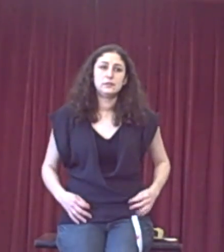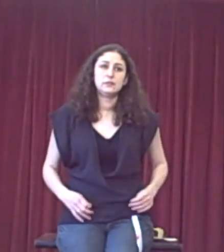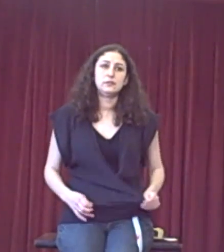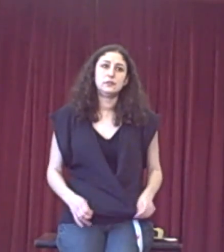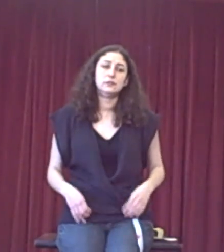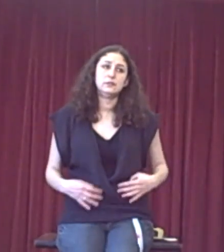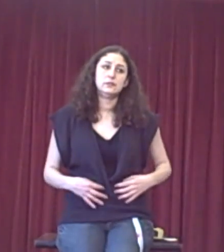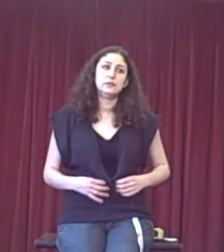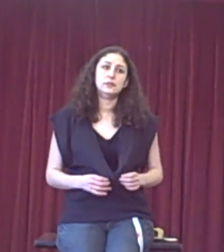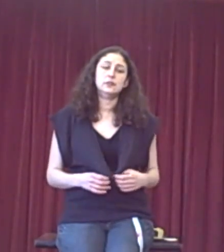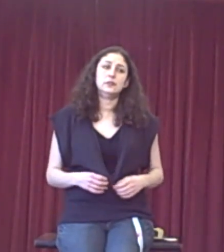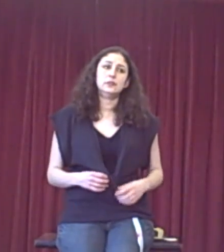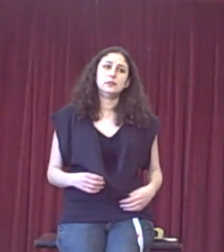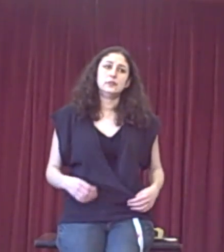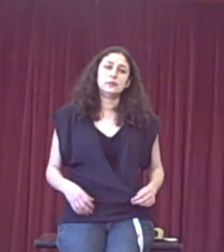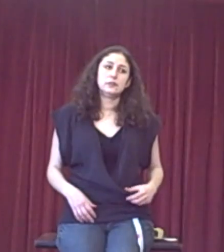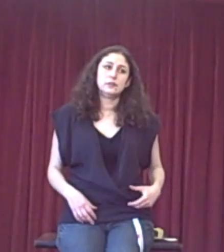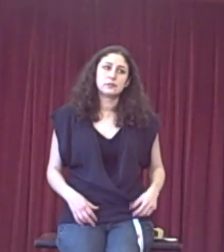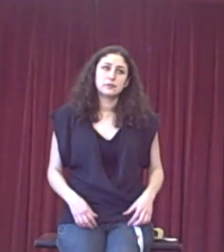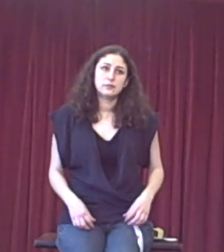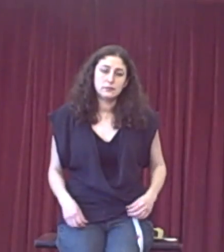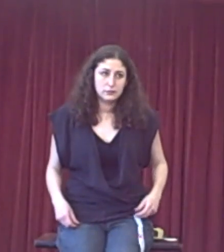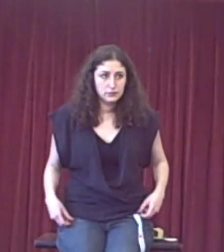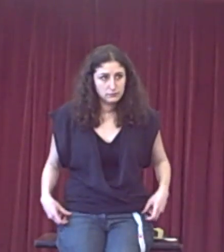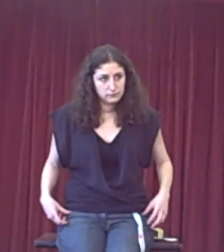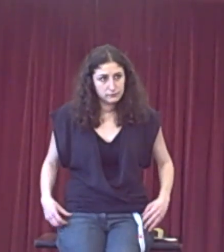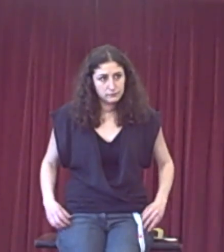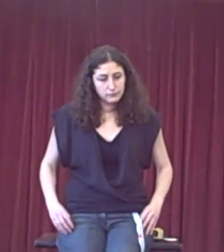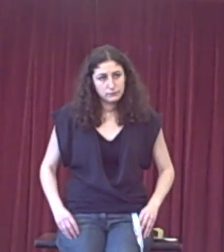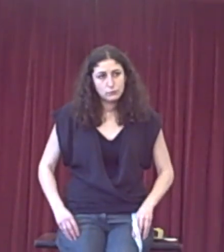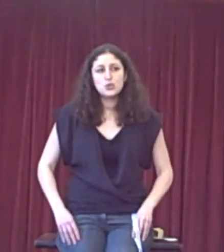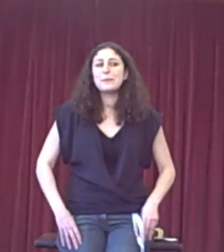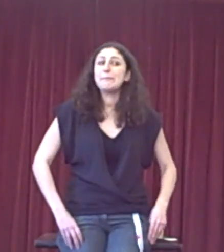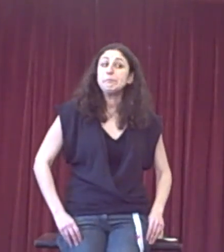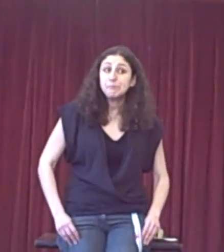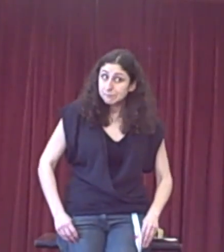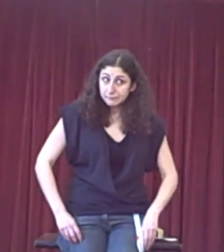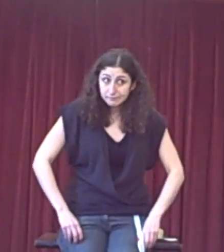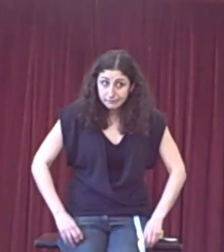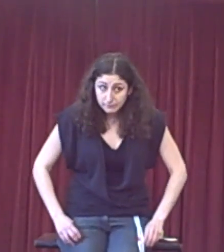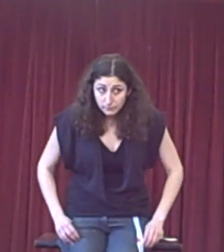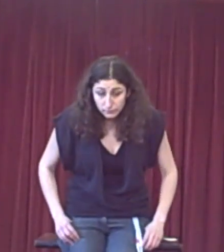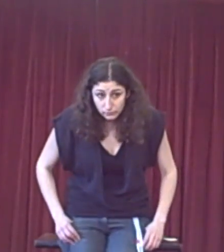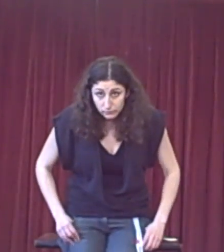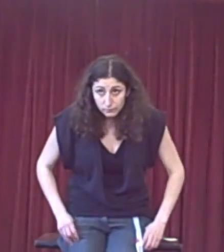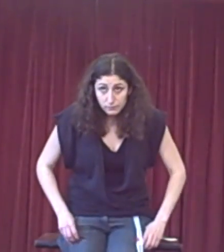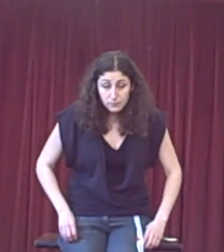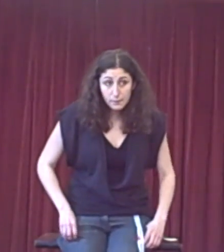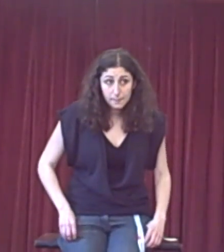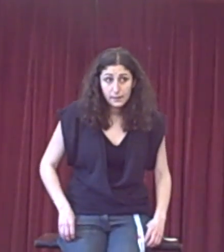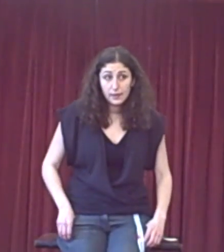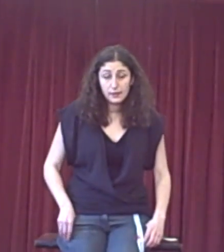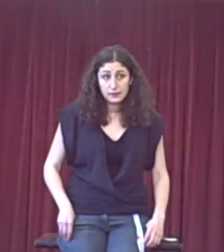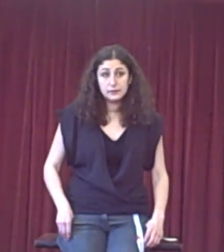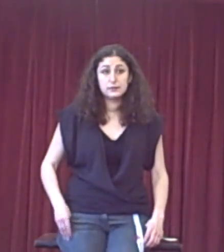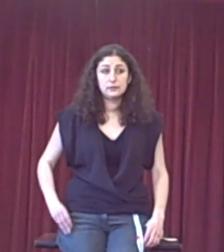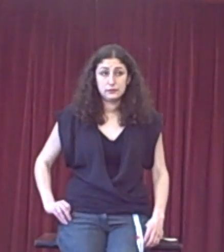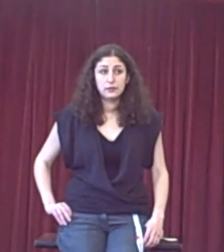going on X, then on Link, and then on Y? What do you mean? Like, first you attack their stance, and then